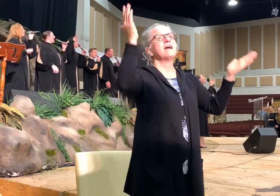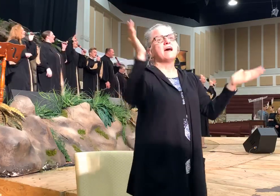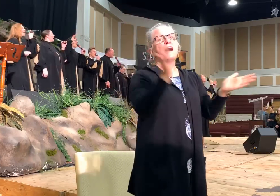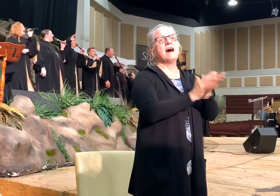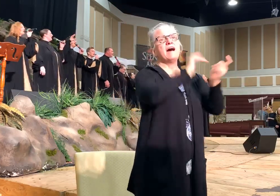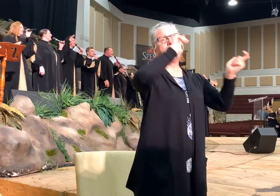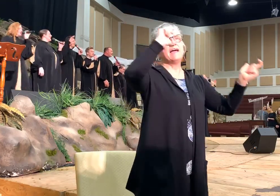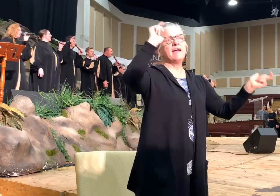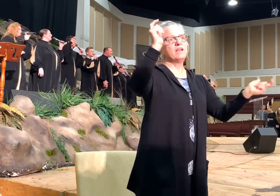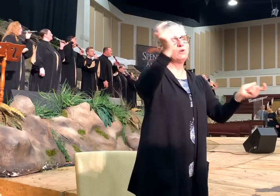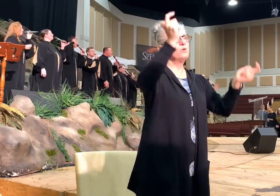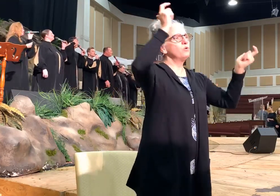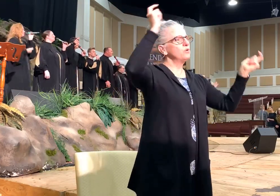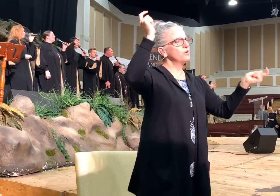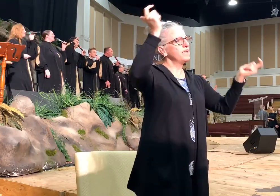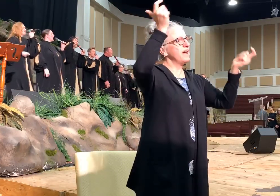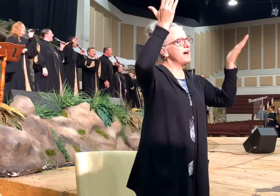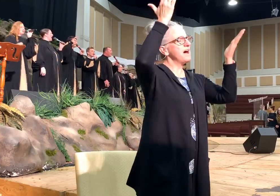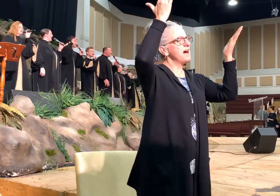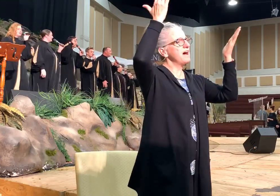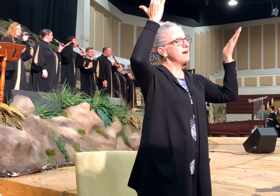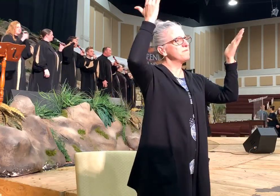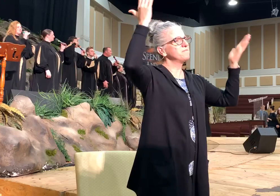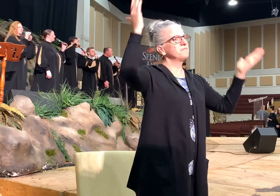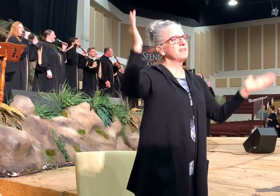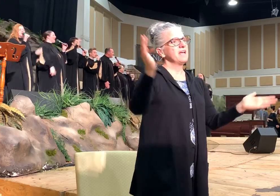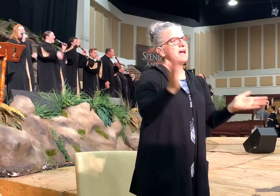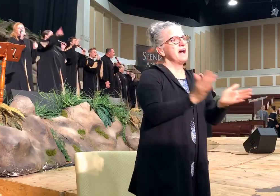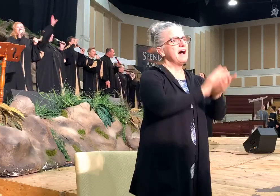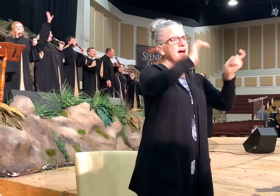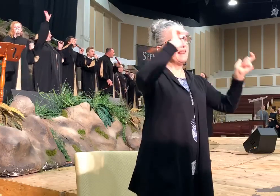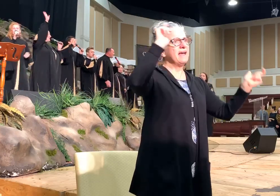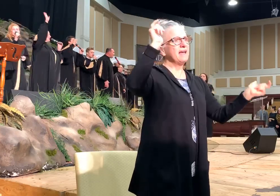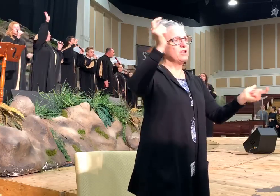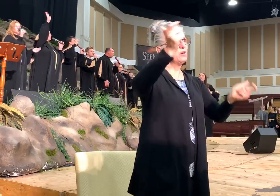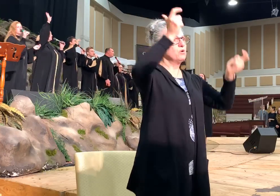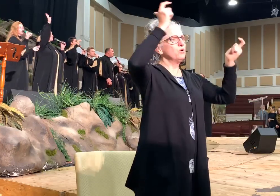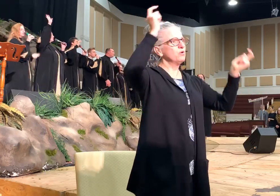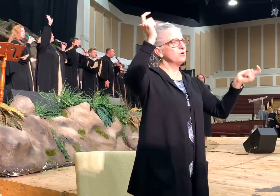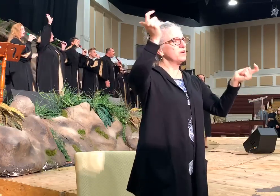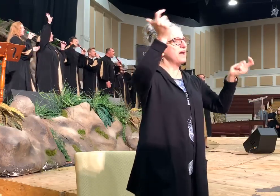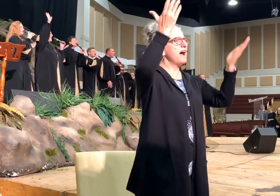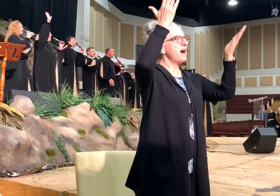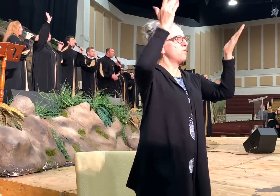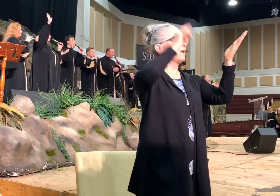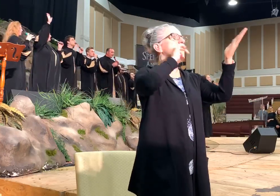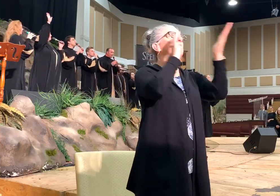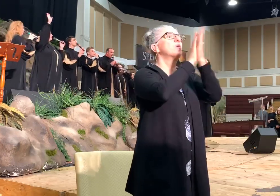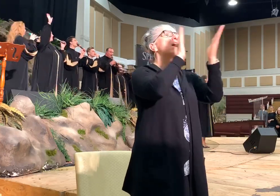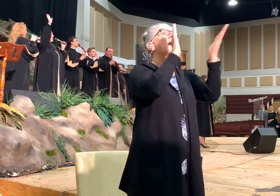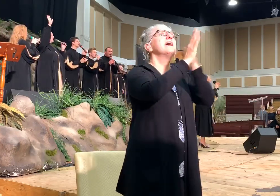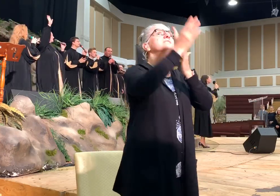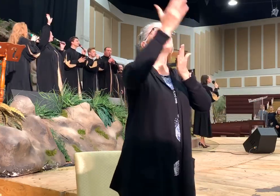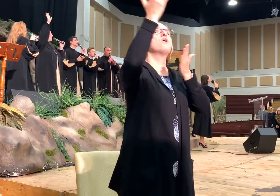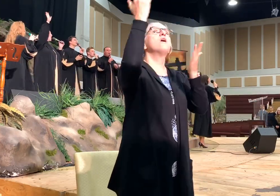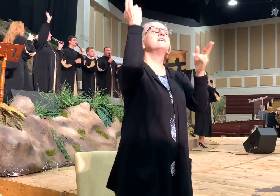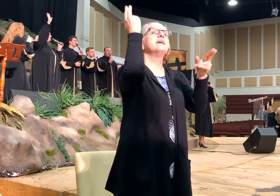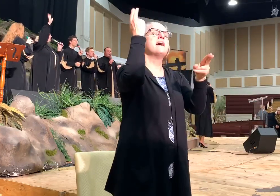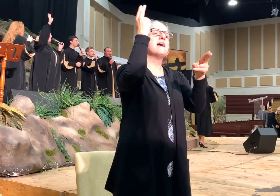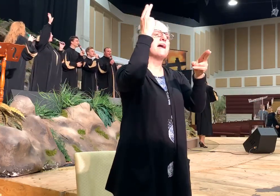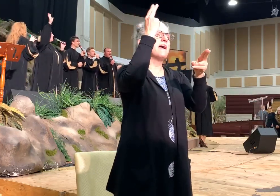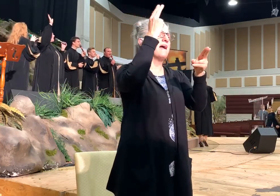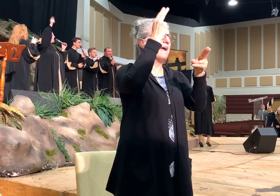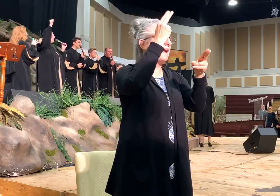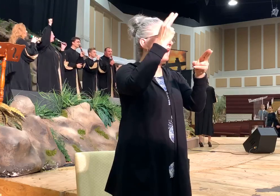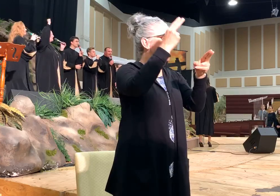Hallelujah Hallelujah Hallelujah Hallelujah Hallelujah praise your